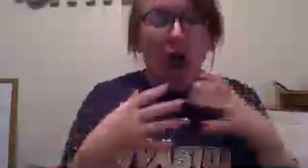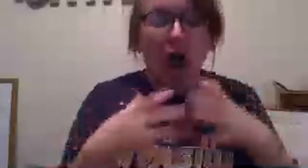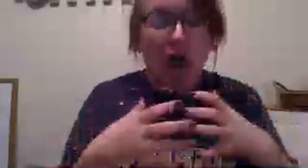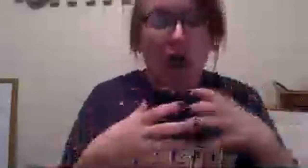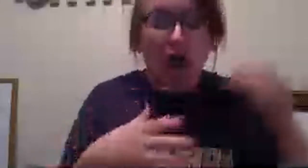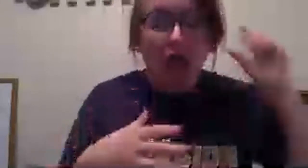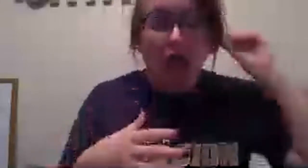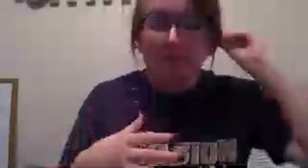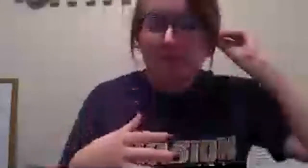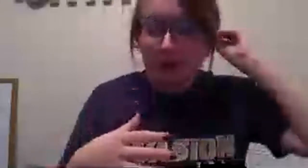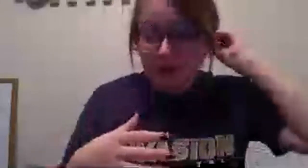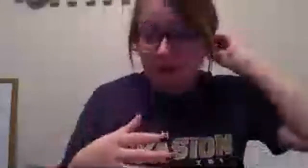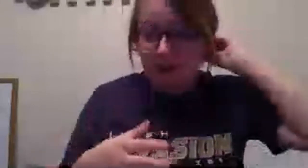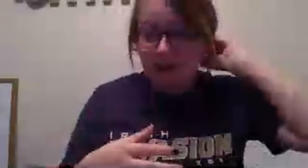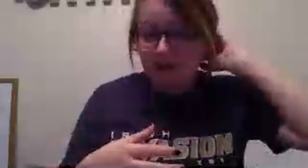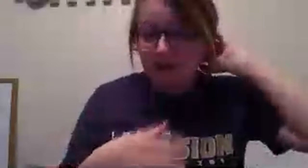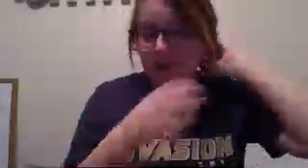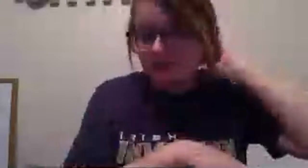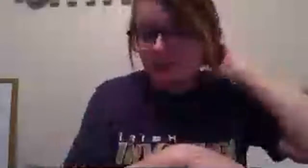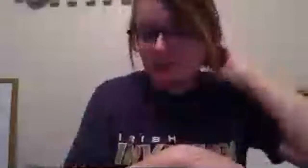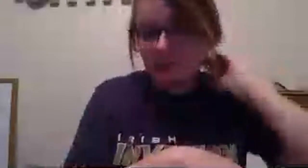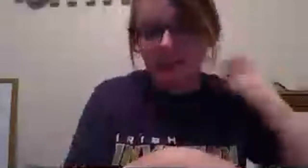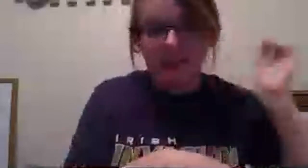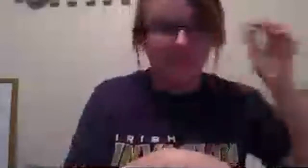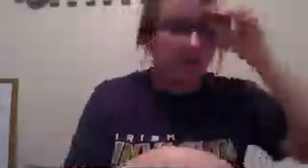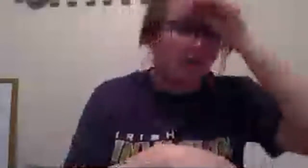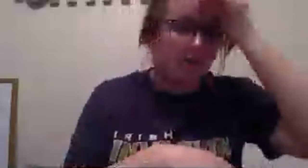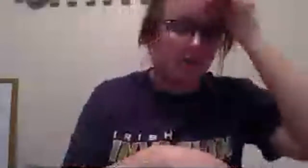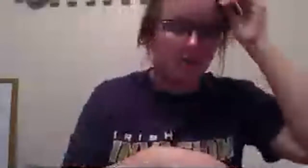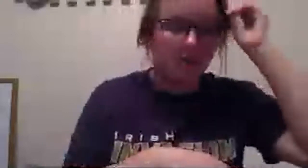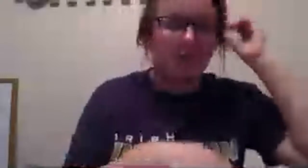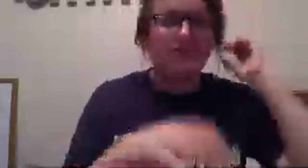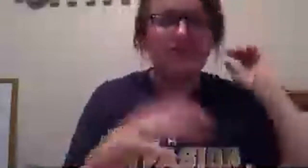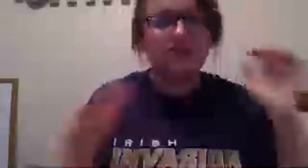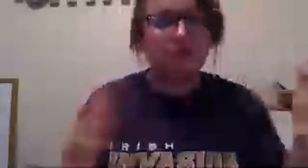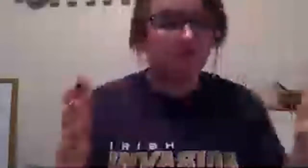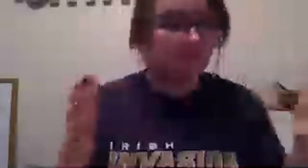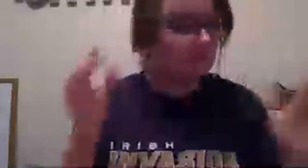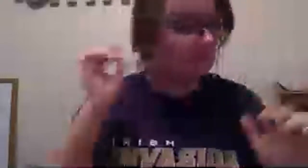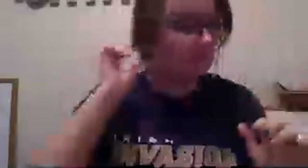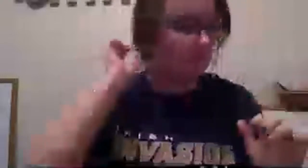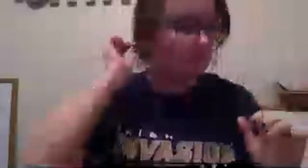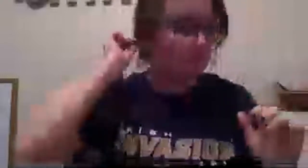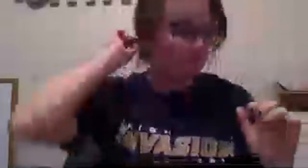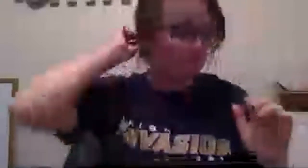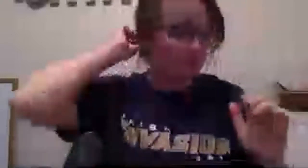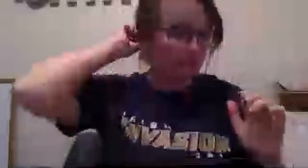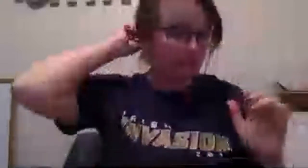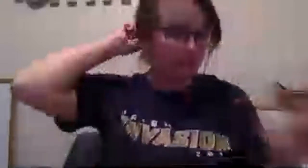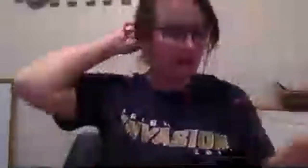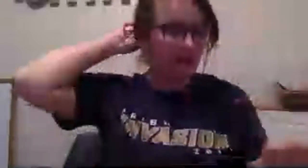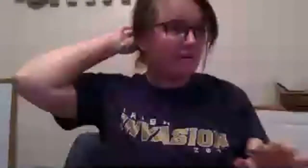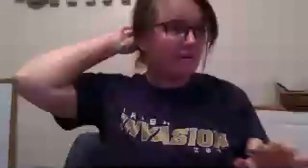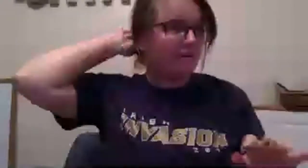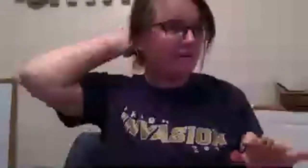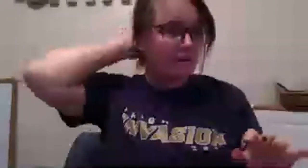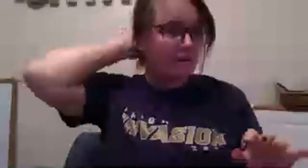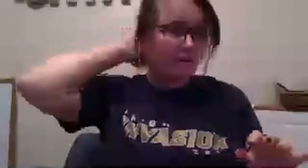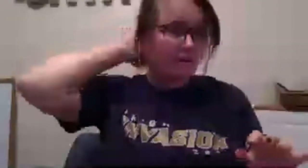like when we were pregnant um this last this third time um for those that don't know baby didn't didn't make it but when we were pregnant that was